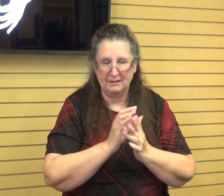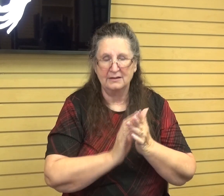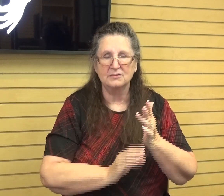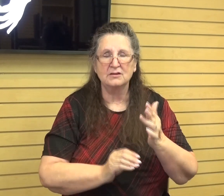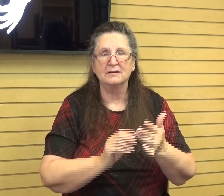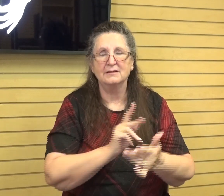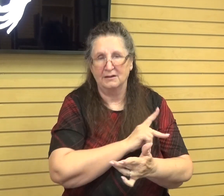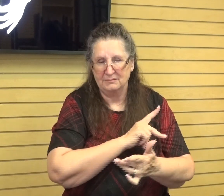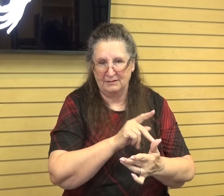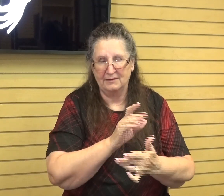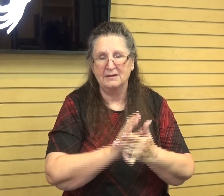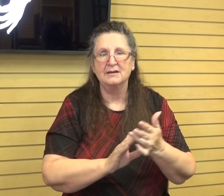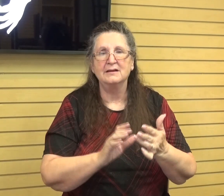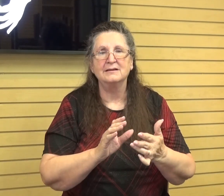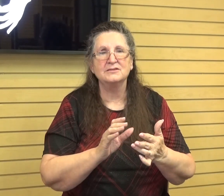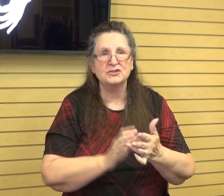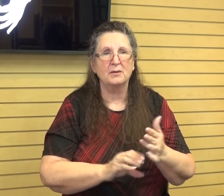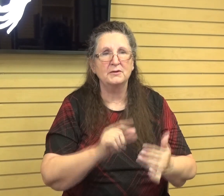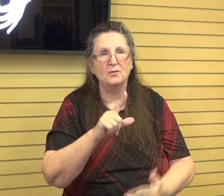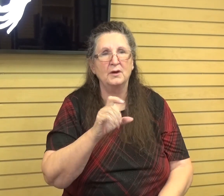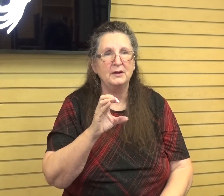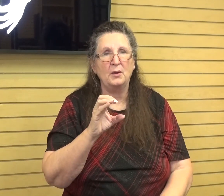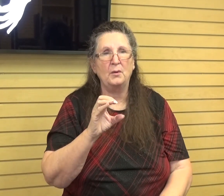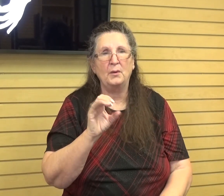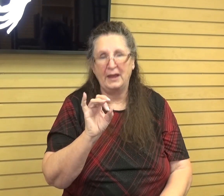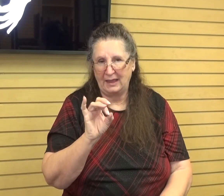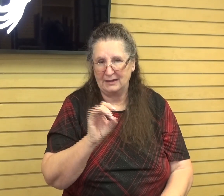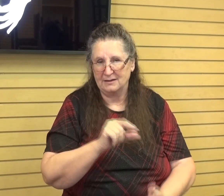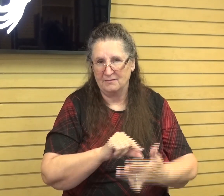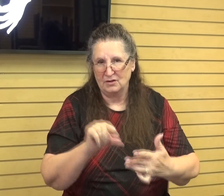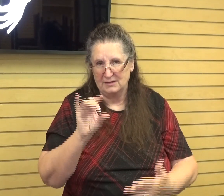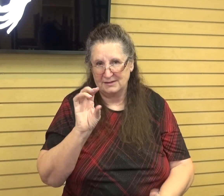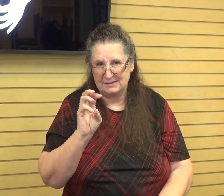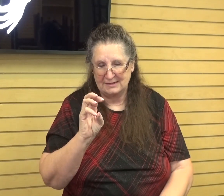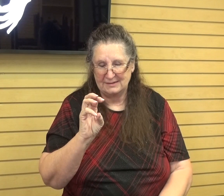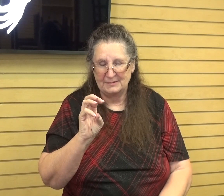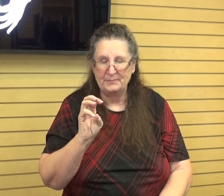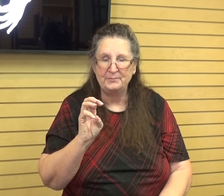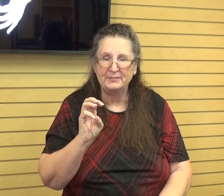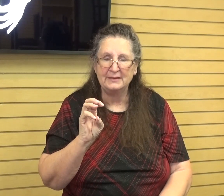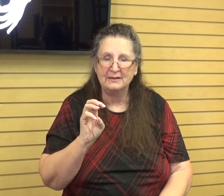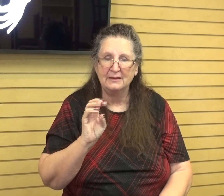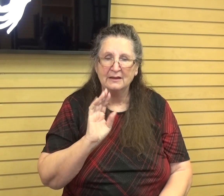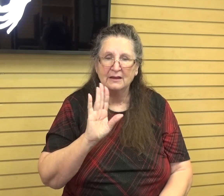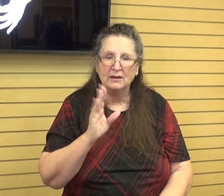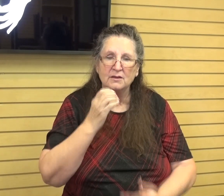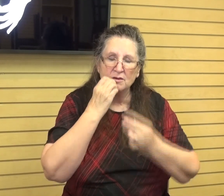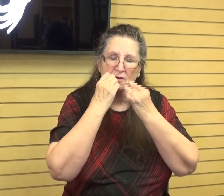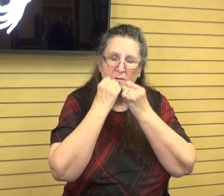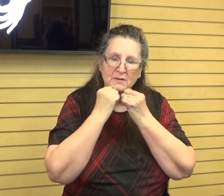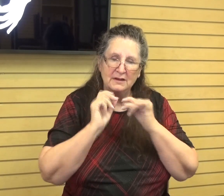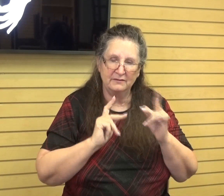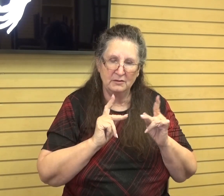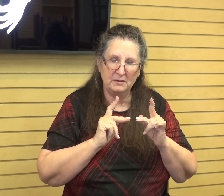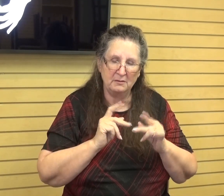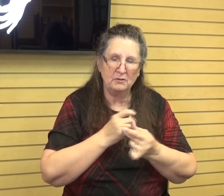and let's start with verse 6. It says, that your beloved ones may be delivered and give